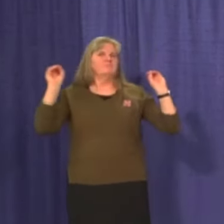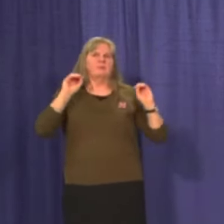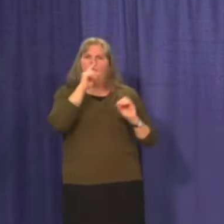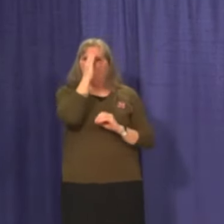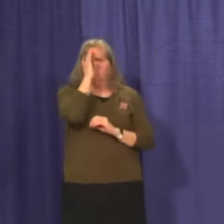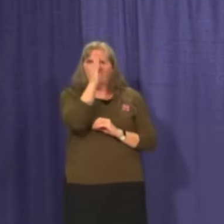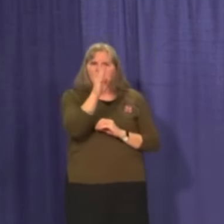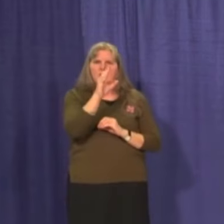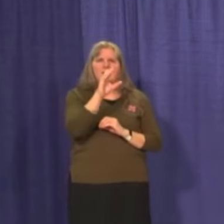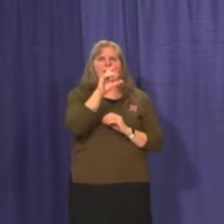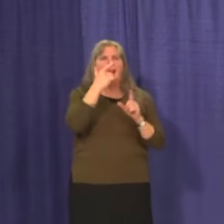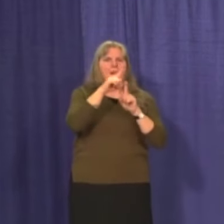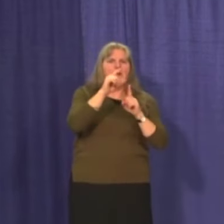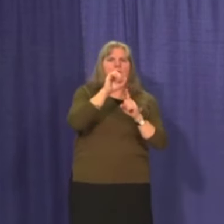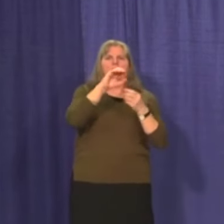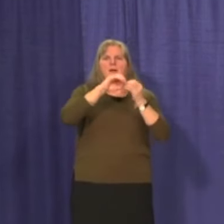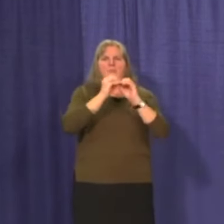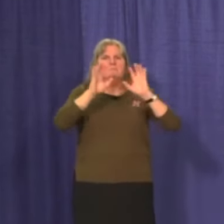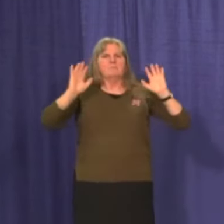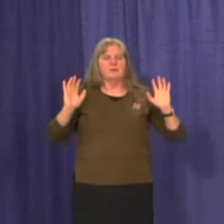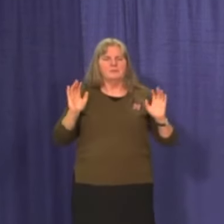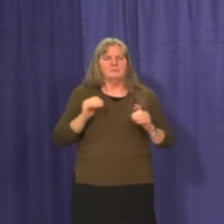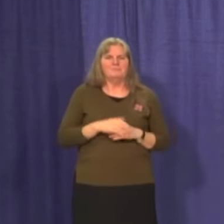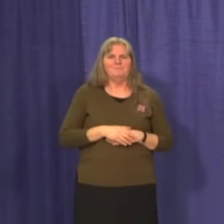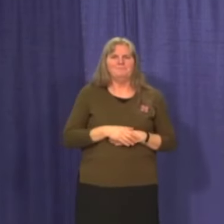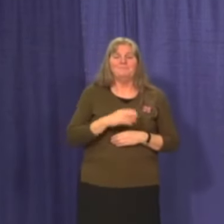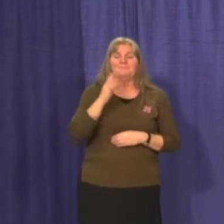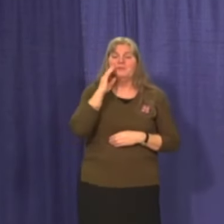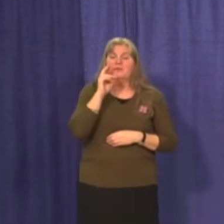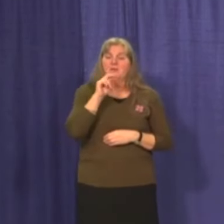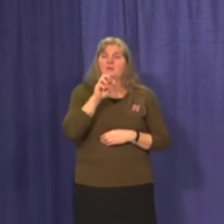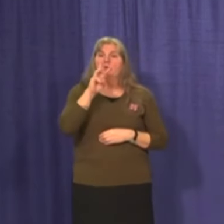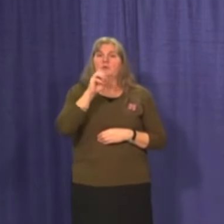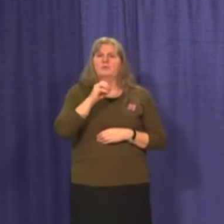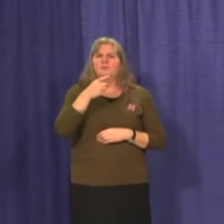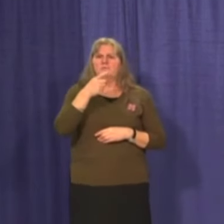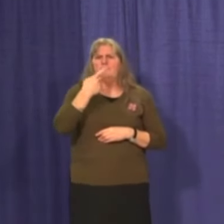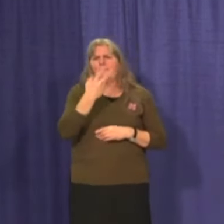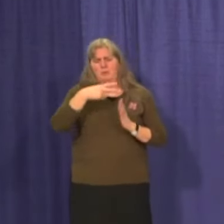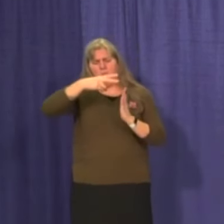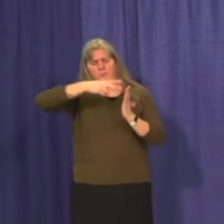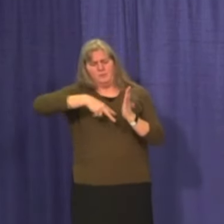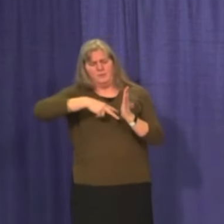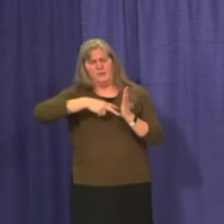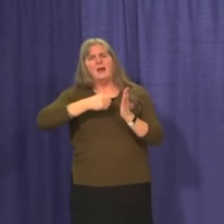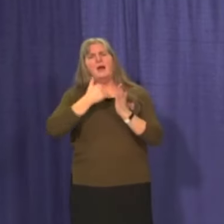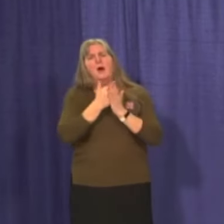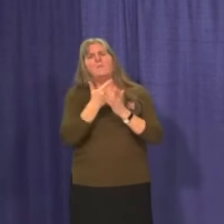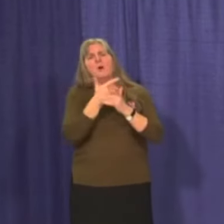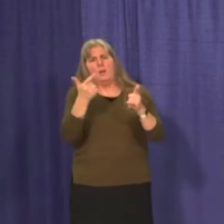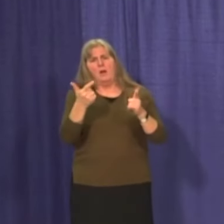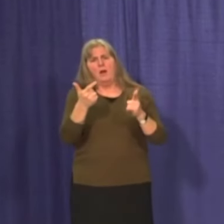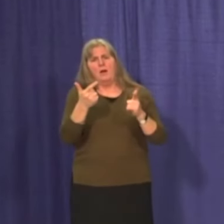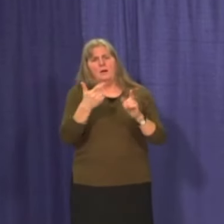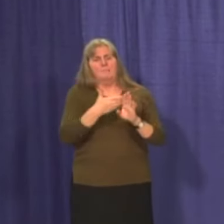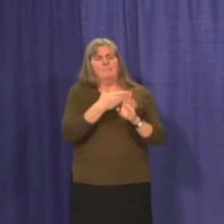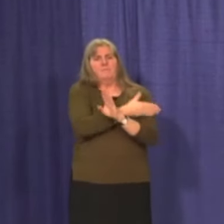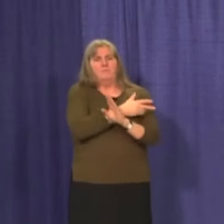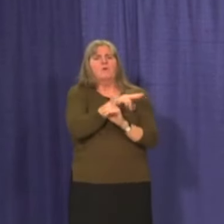And despite what you may have read in the news, it is important and very helpful when individuals book appointments in advance.